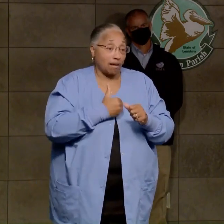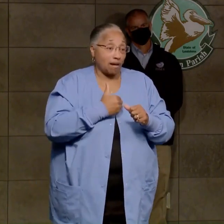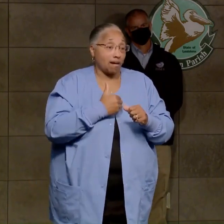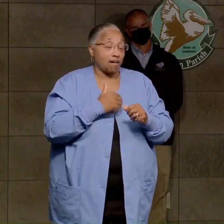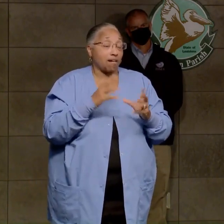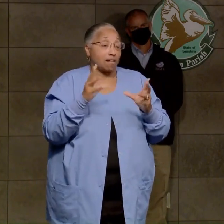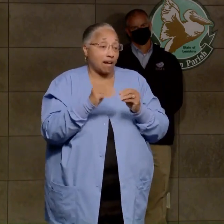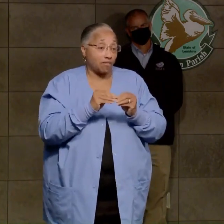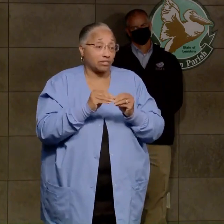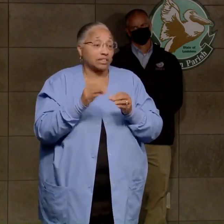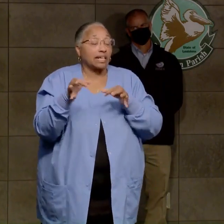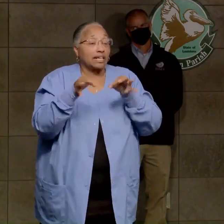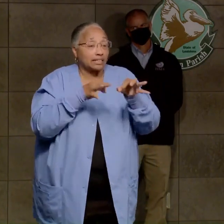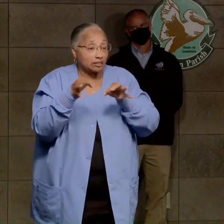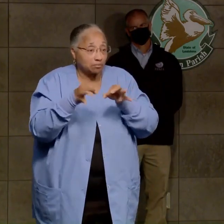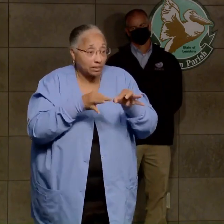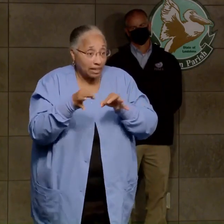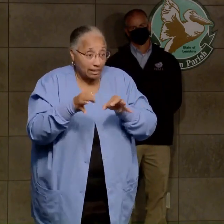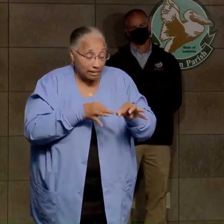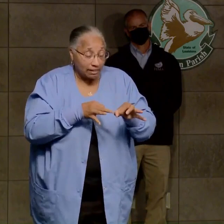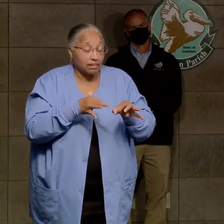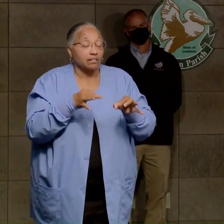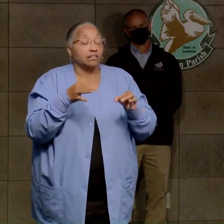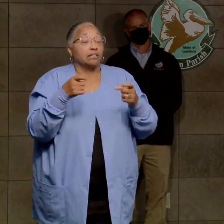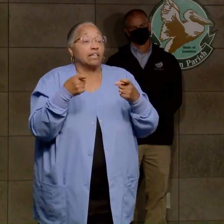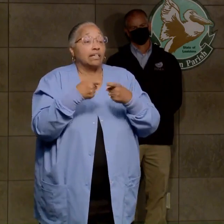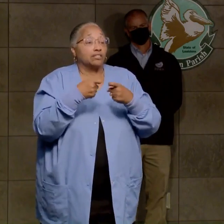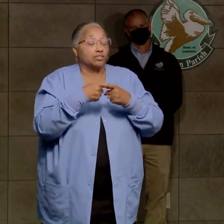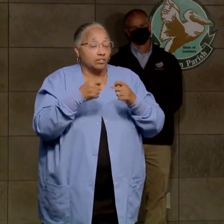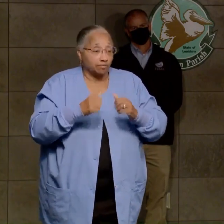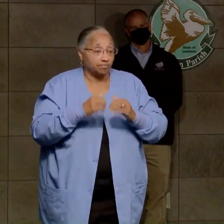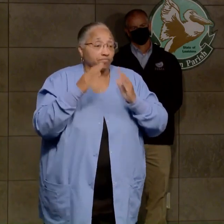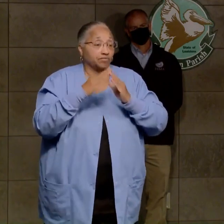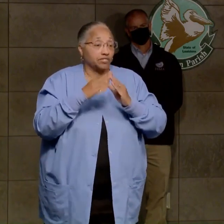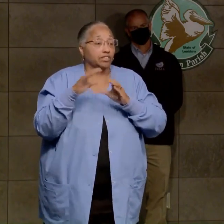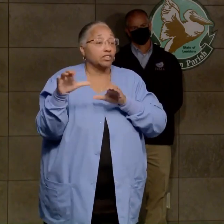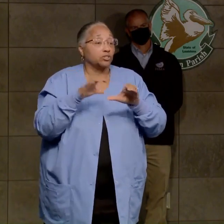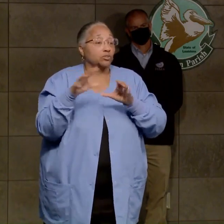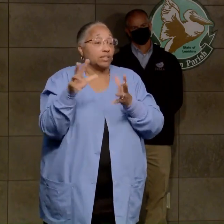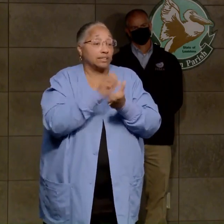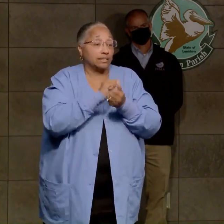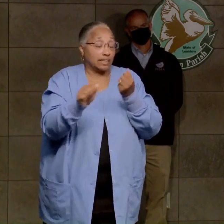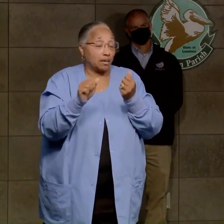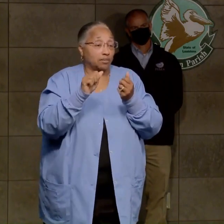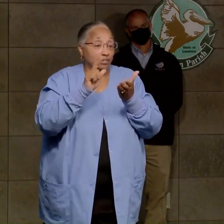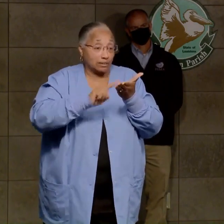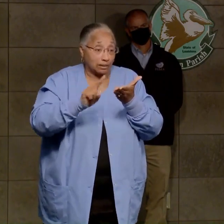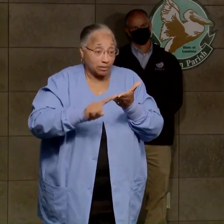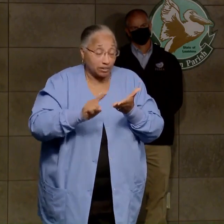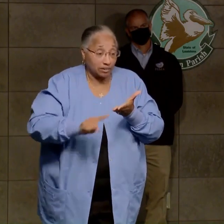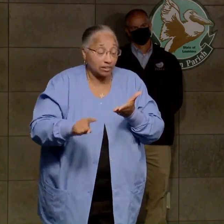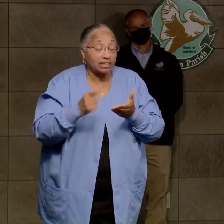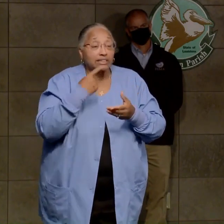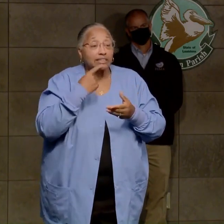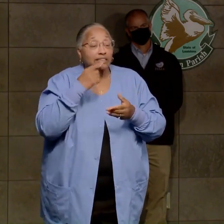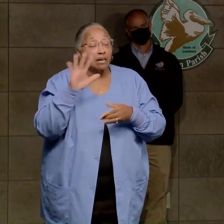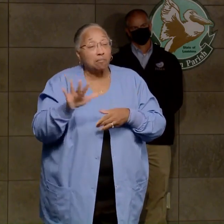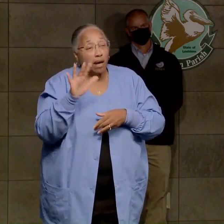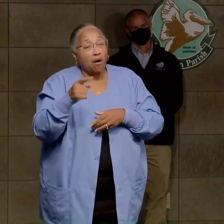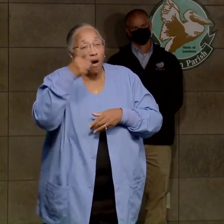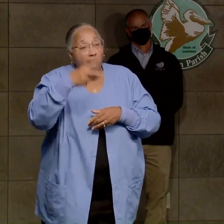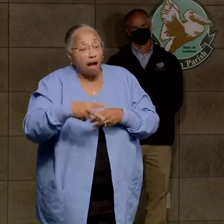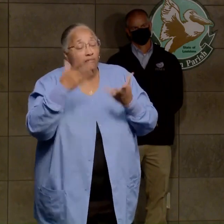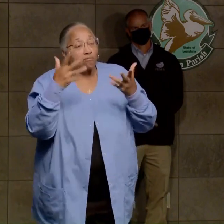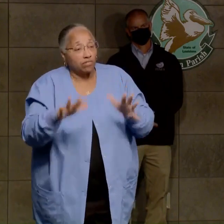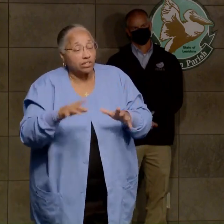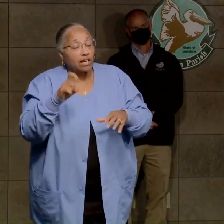Entergy restoration. They do a complete damage assessment. Last night, he said that about half of that damage assessment was done. They